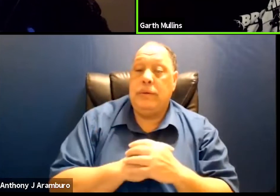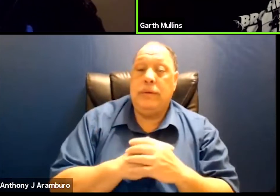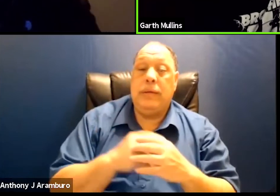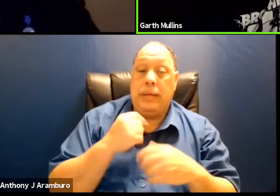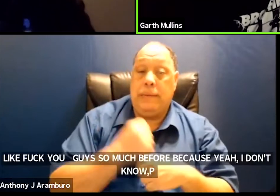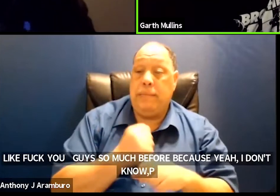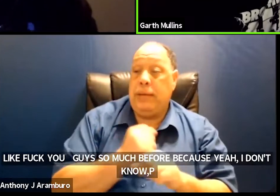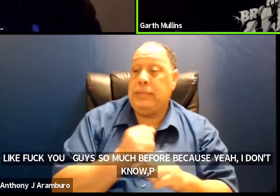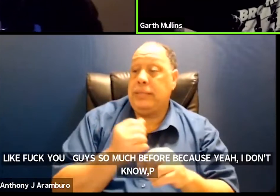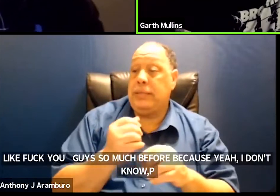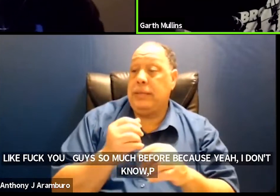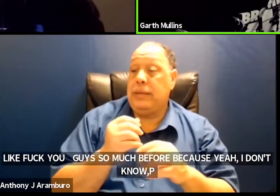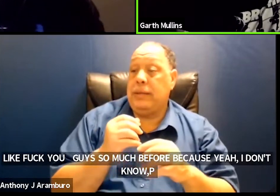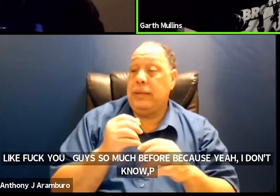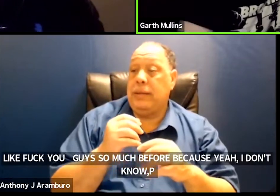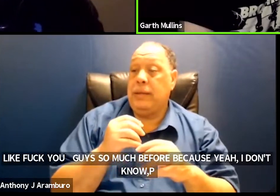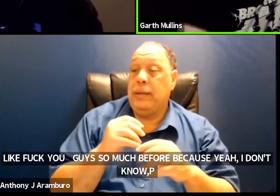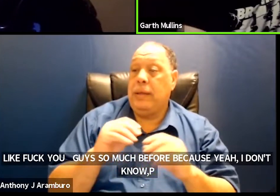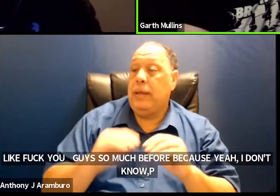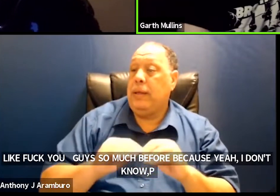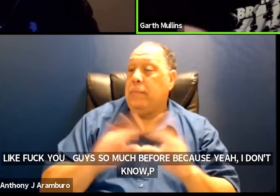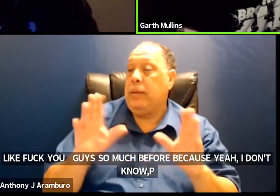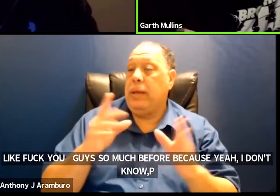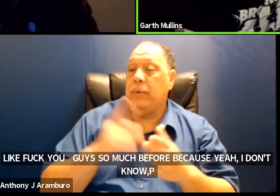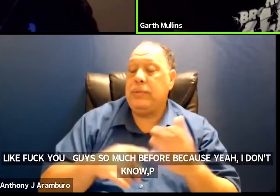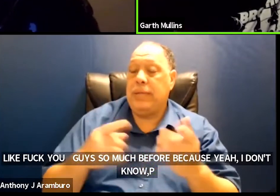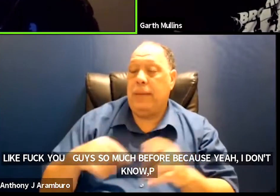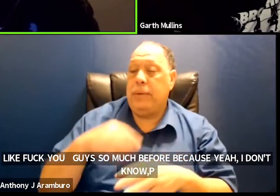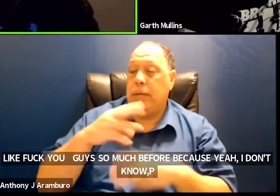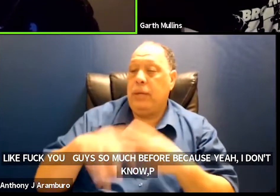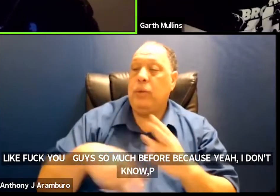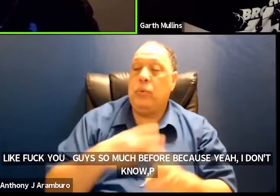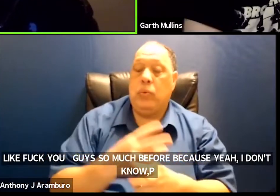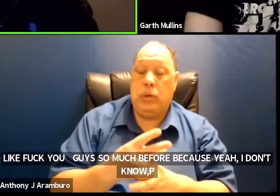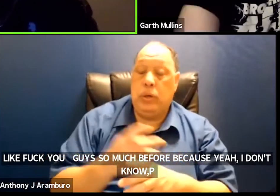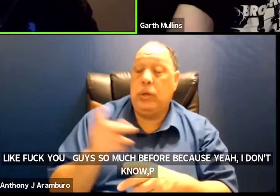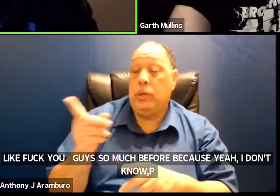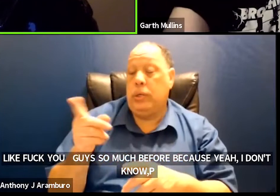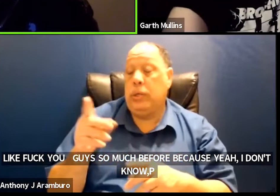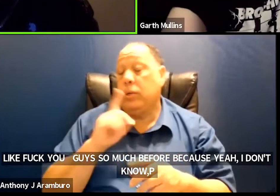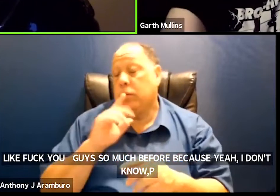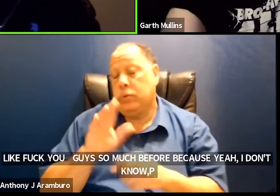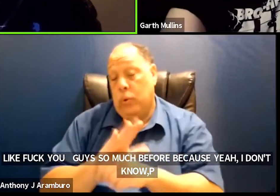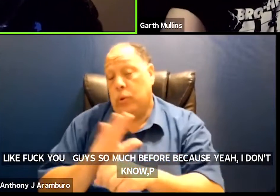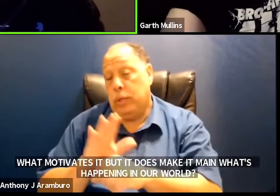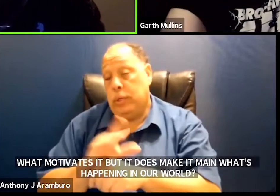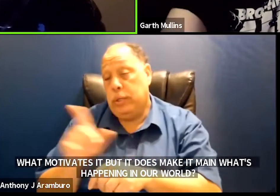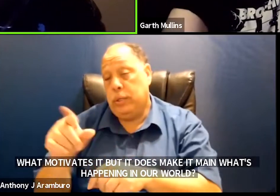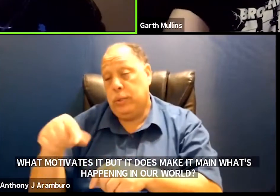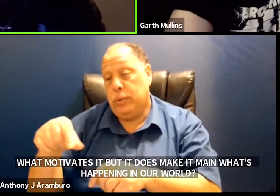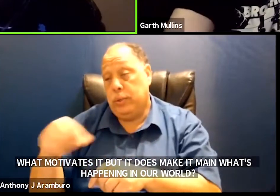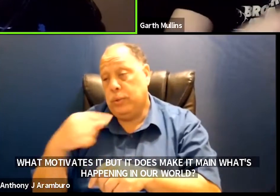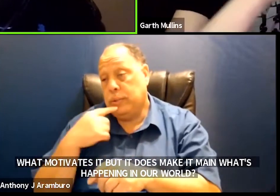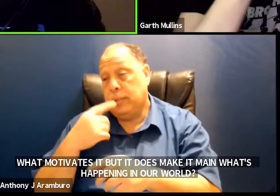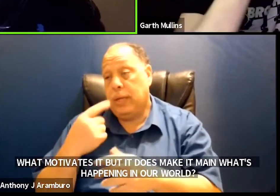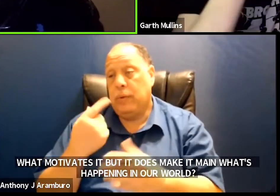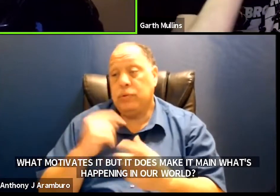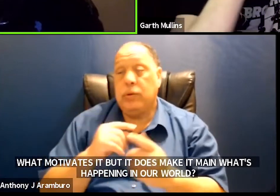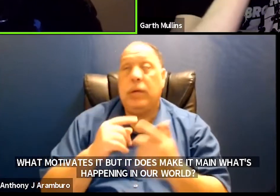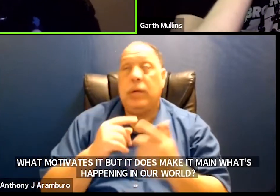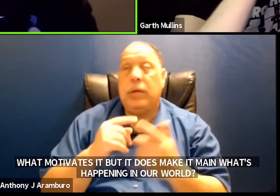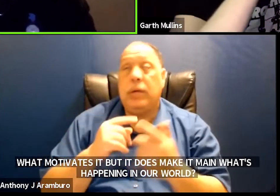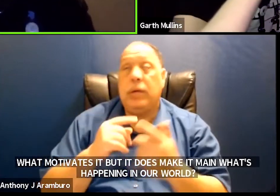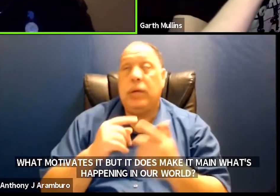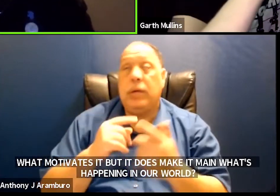plain that what's happening in our world totally yeah yeah i was trying to unpack some of that with a